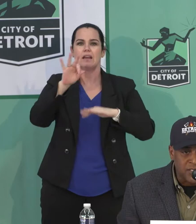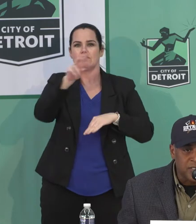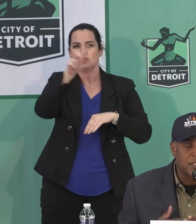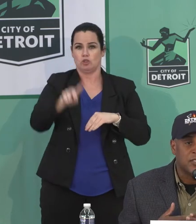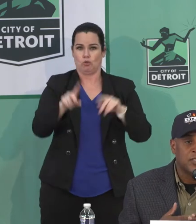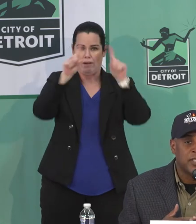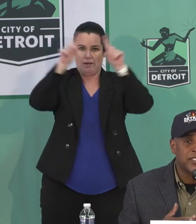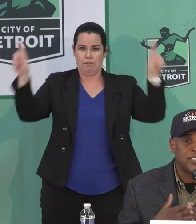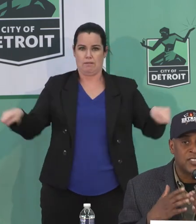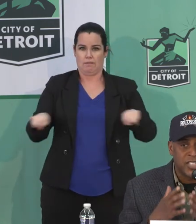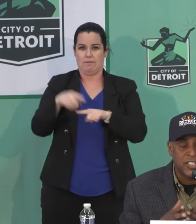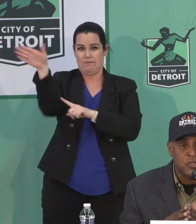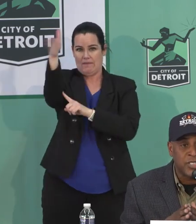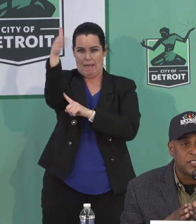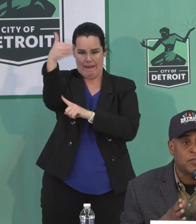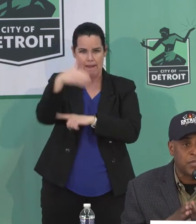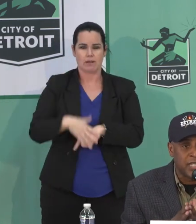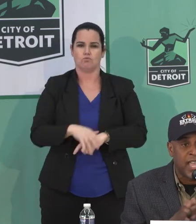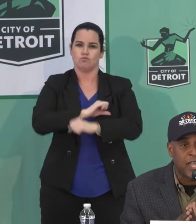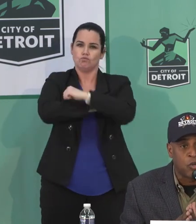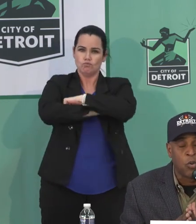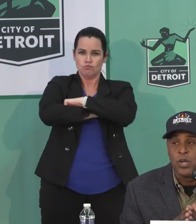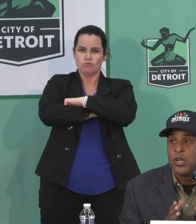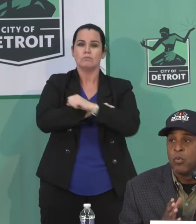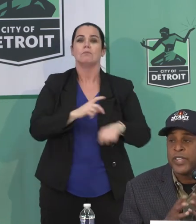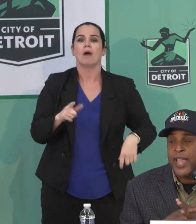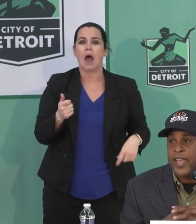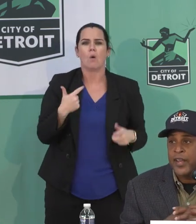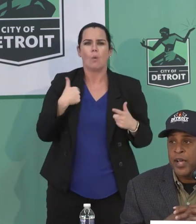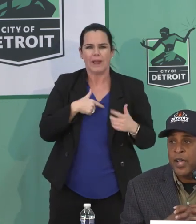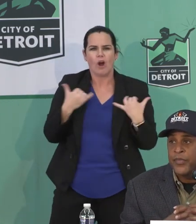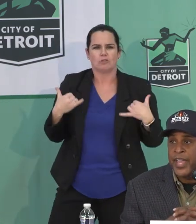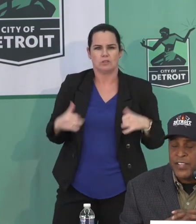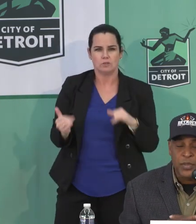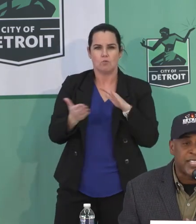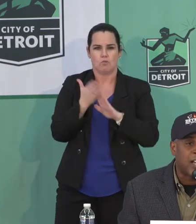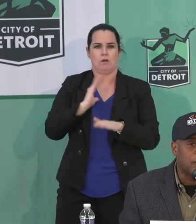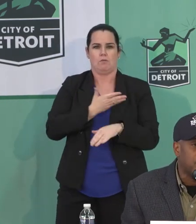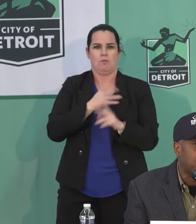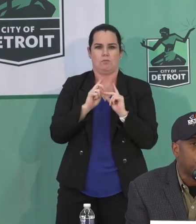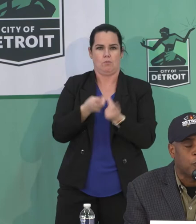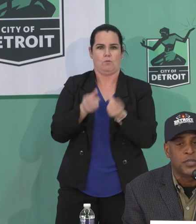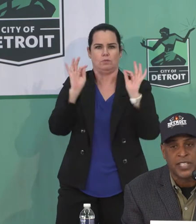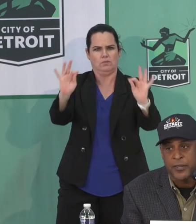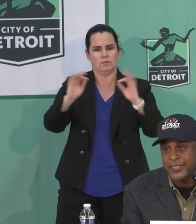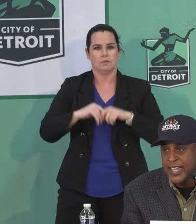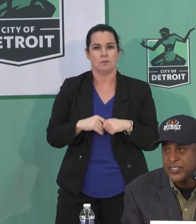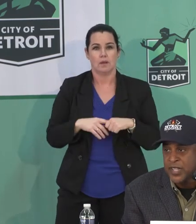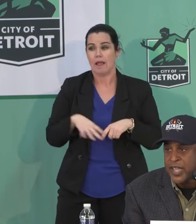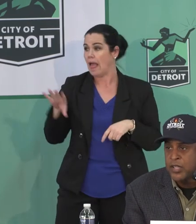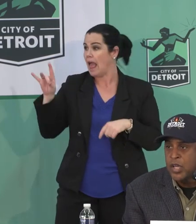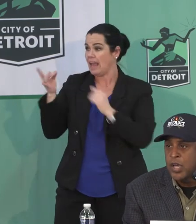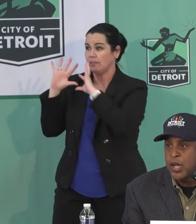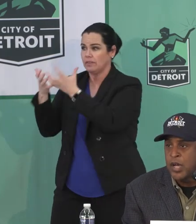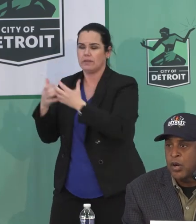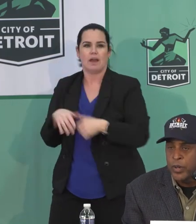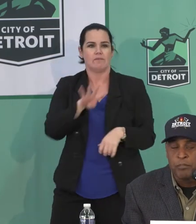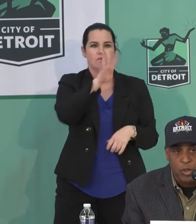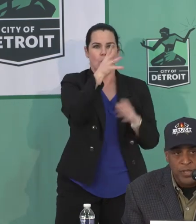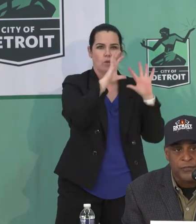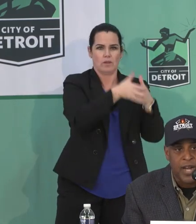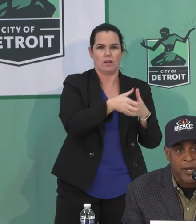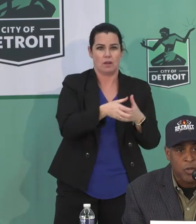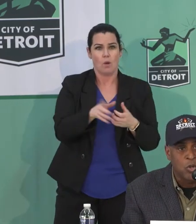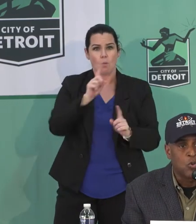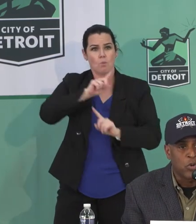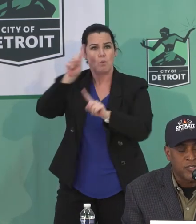Business is continuing to be handled. We had the 8th Battalion and the 4th Battalion last night on